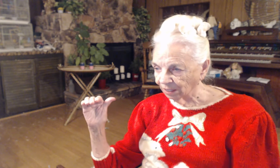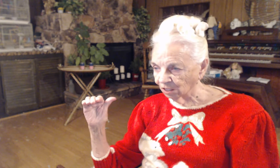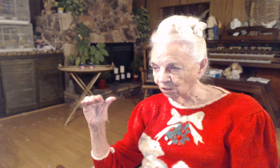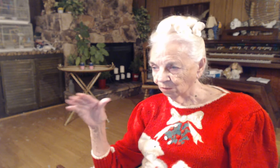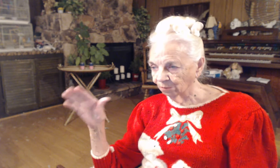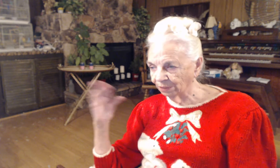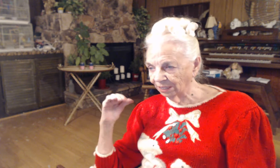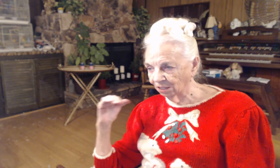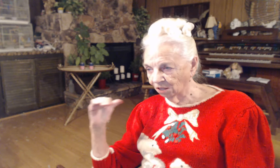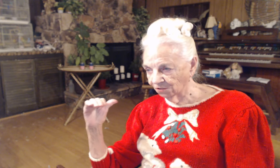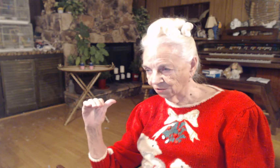But he also.